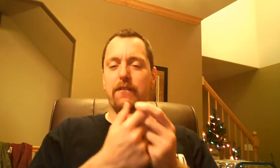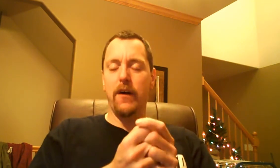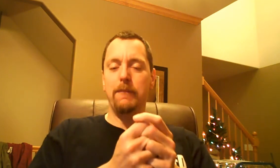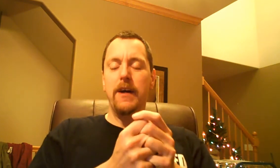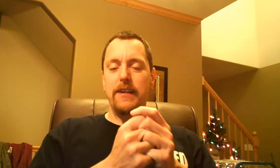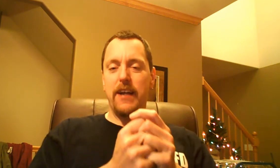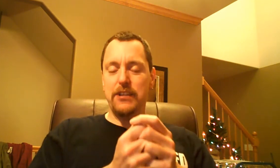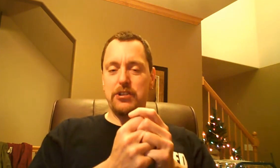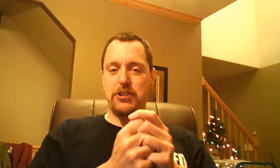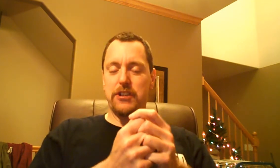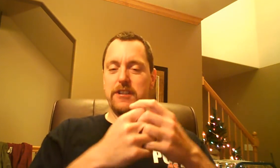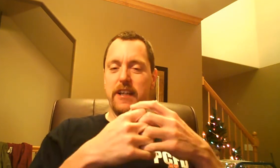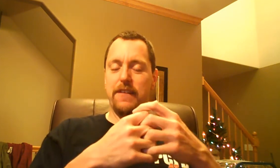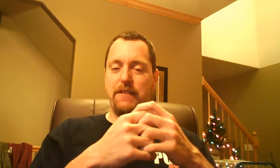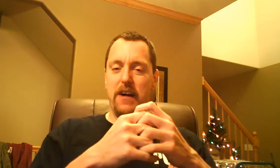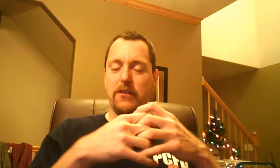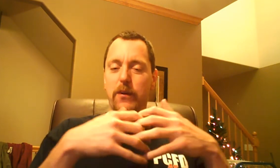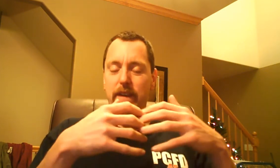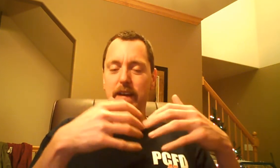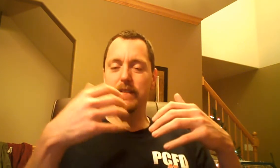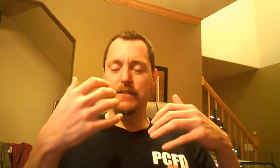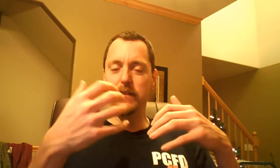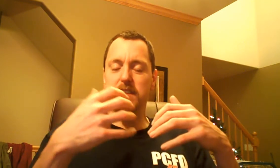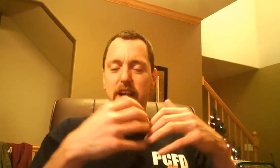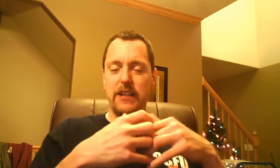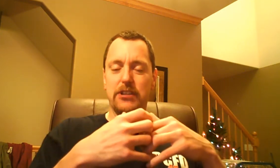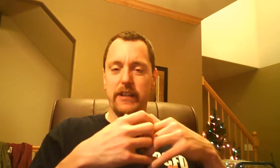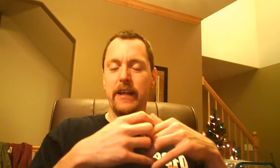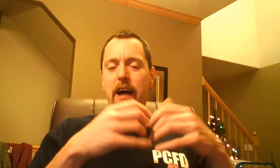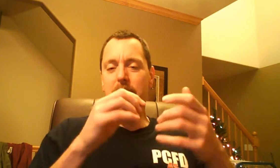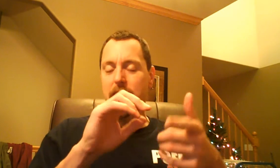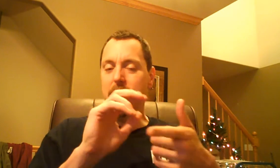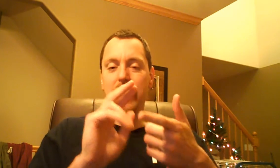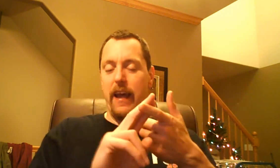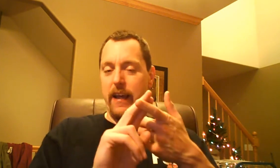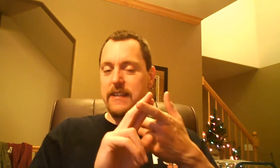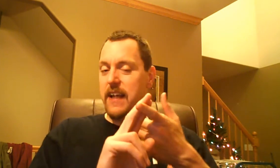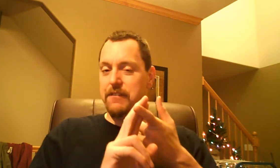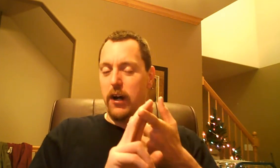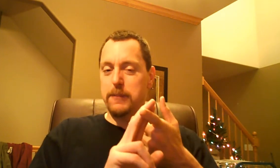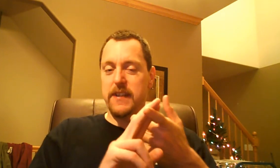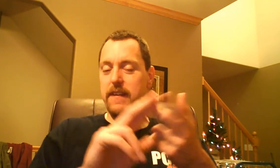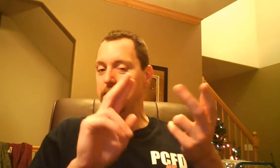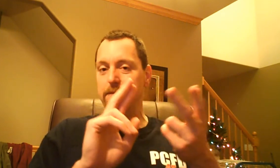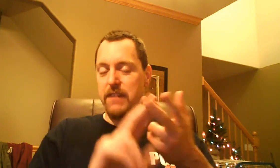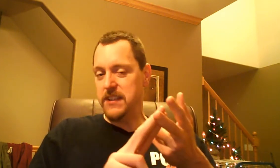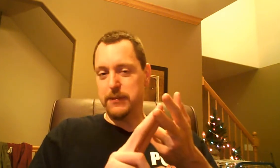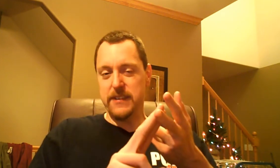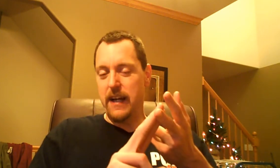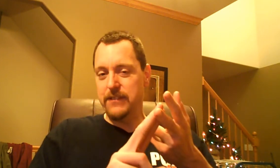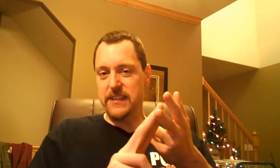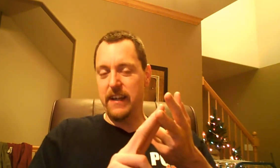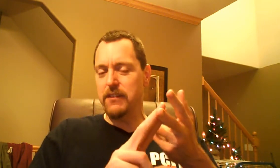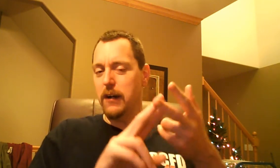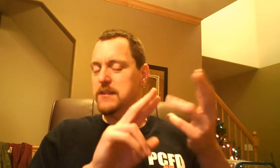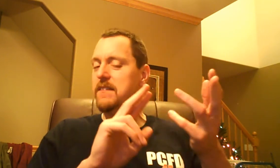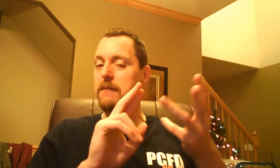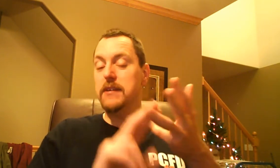from natural sugars that are found within foods naturally, i.e. eggs have carbs in them, vegetables obviously have carbs in them,